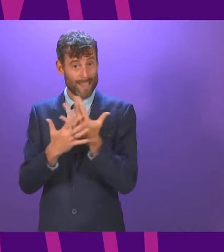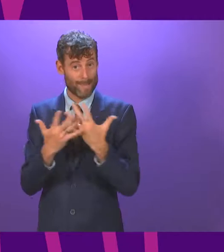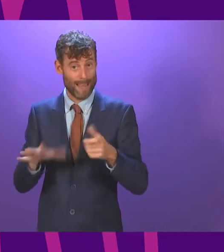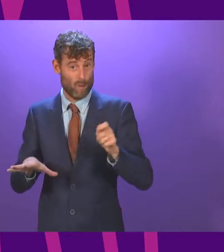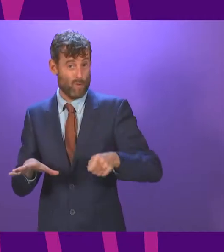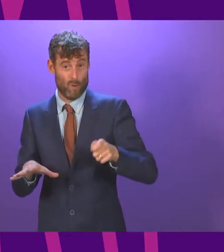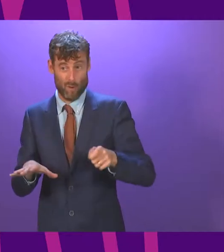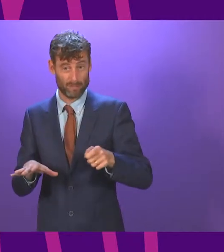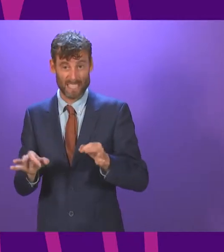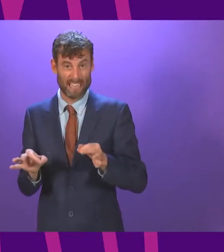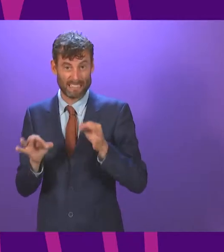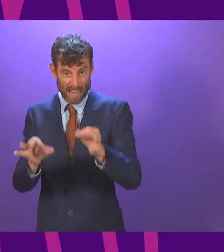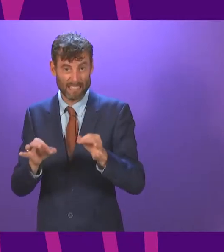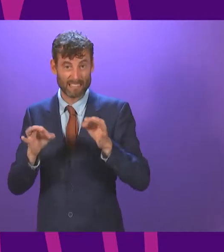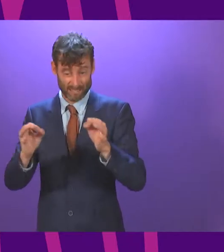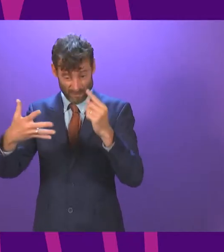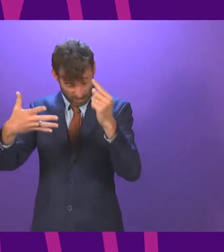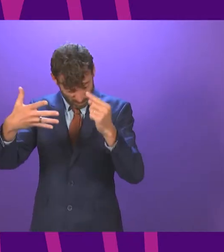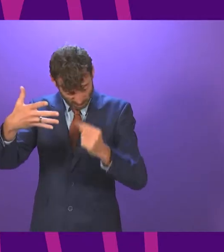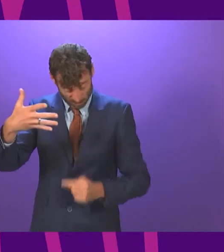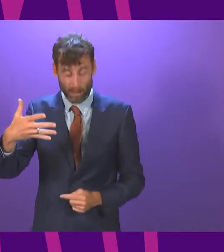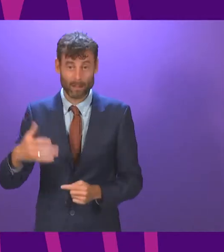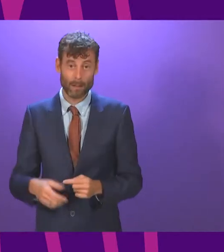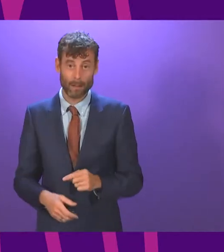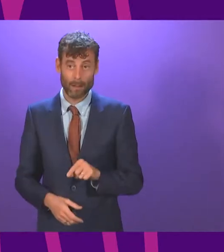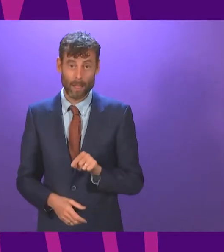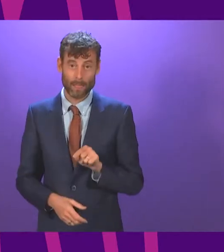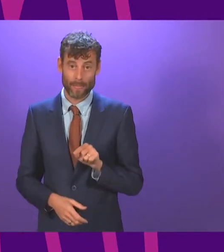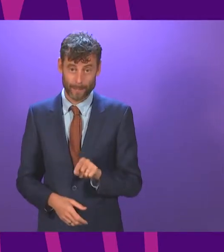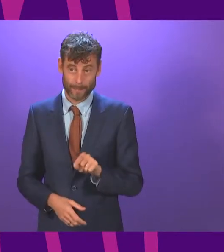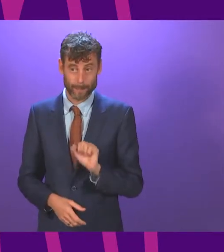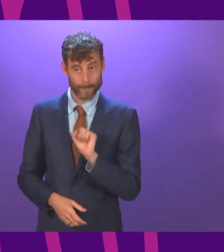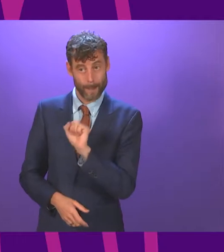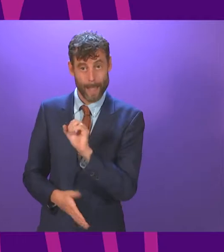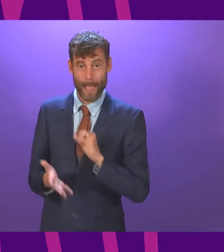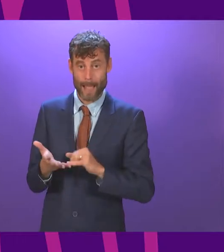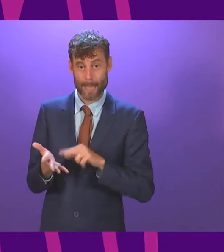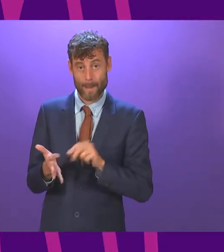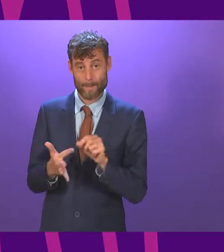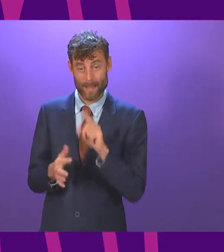victims of crime. That is the record of this SNP government after a hundred days.